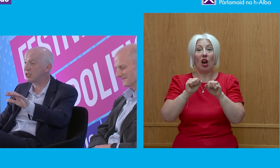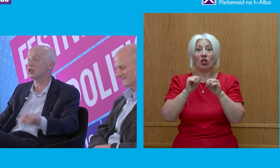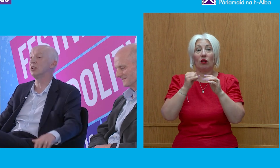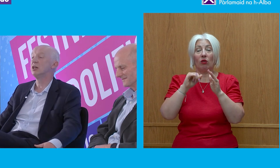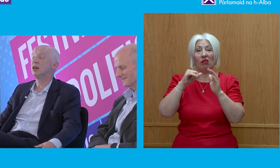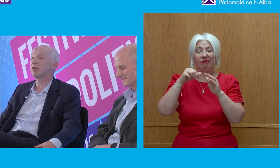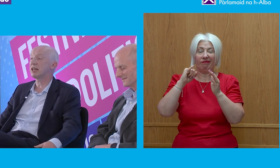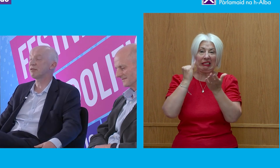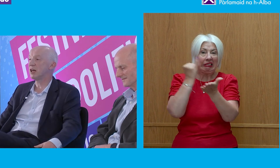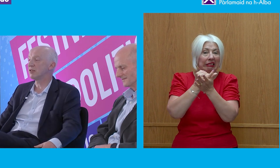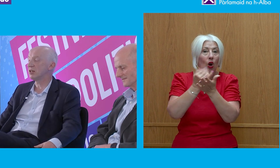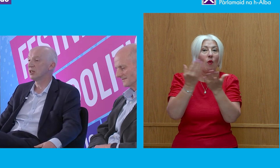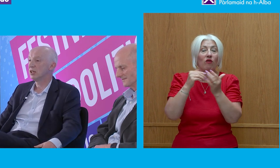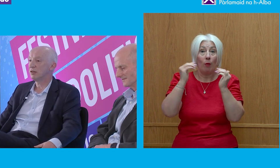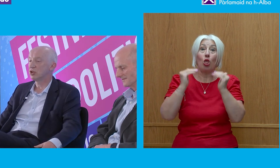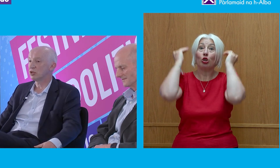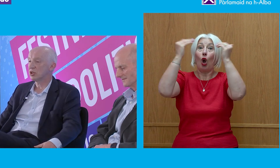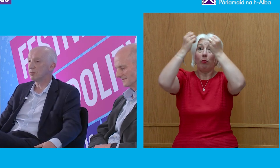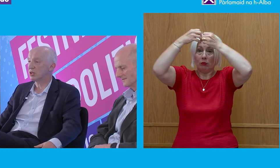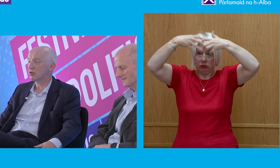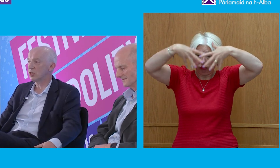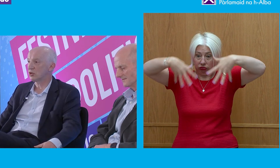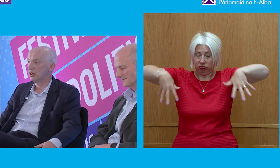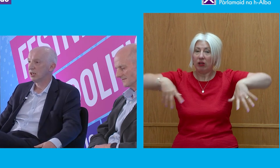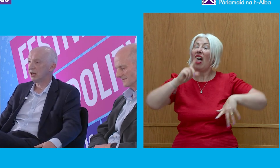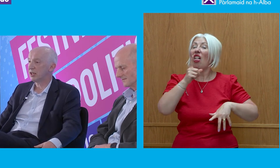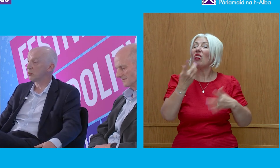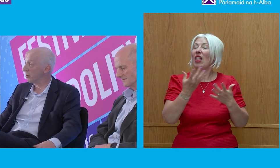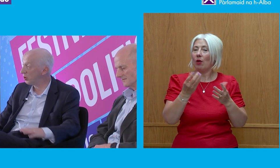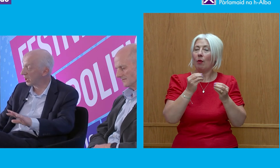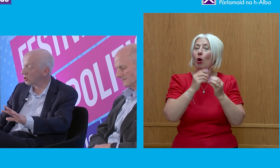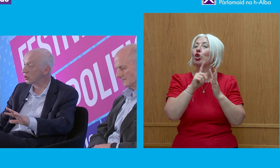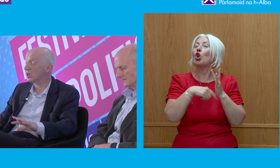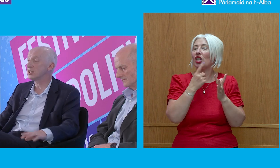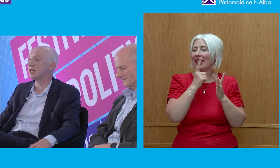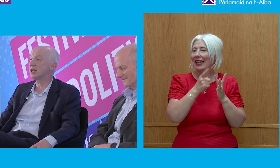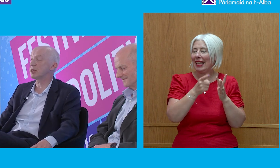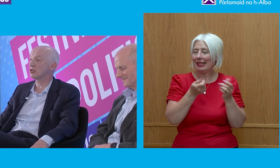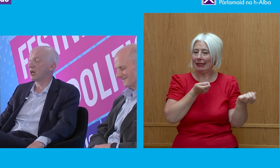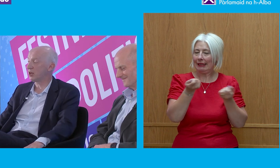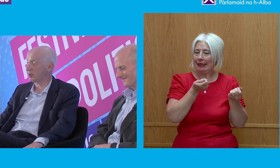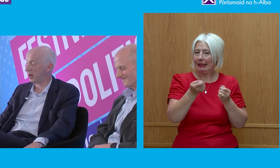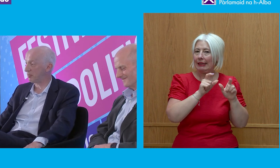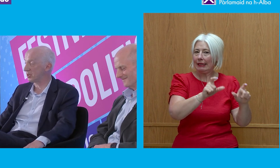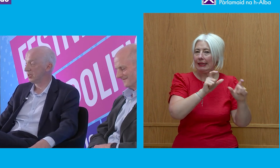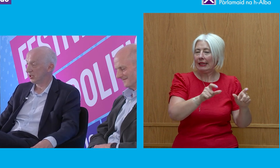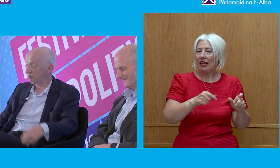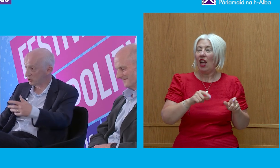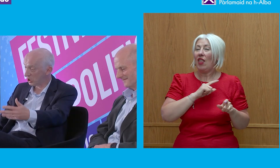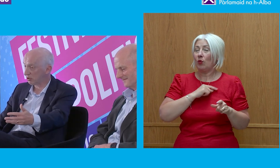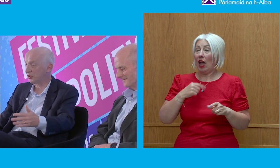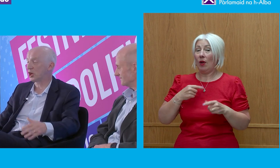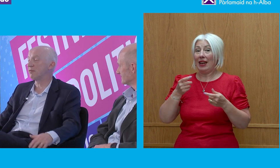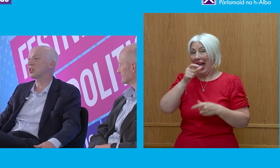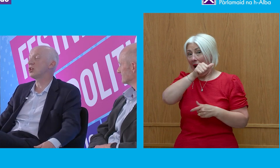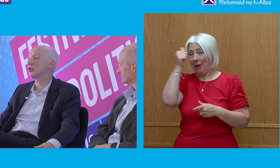was the danger of the last five years of the Johnson administration. And that's one of the few occasions that I, as an academic, stuck my head over the parapet and